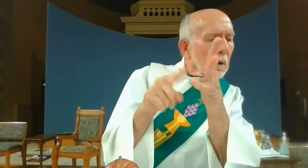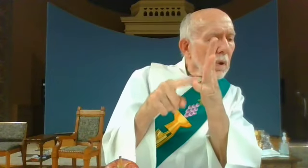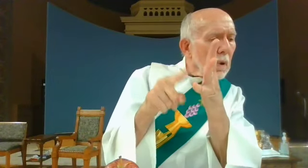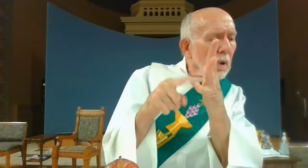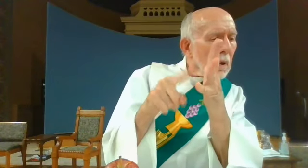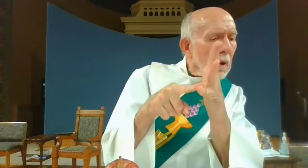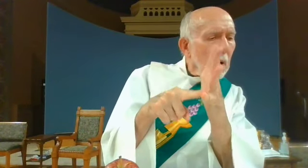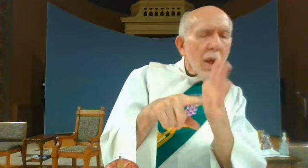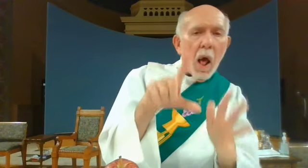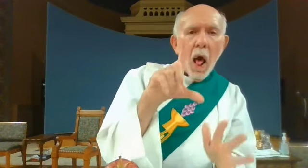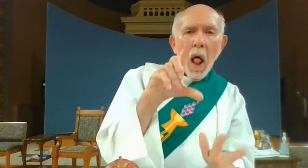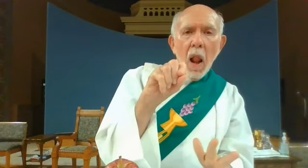lovely